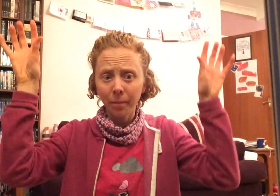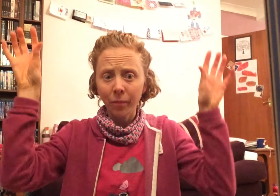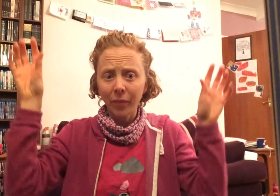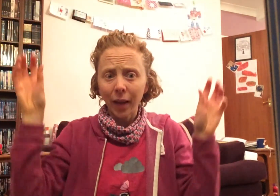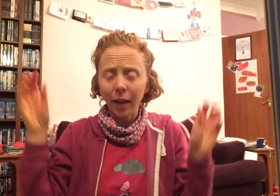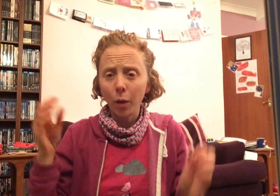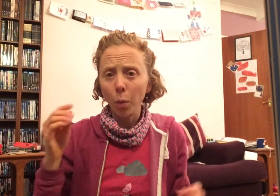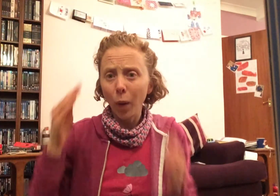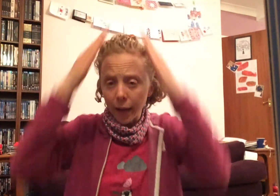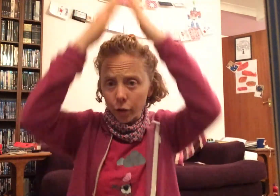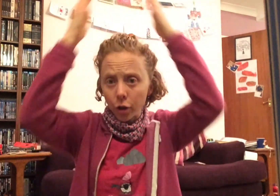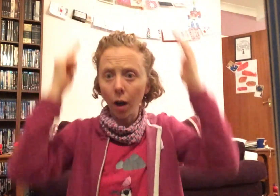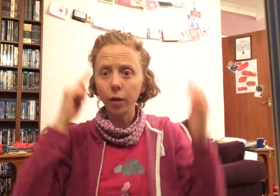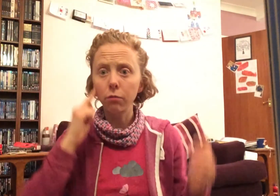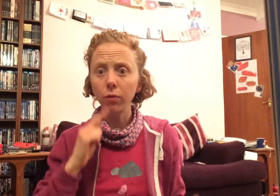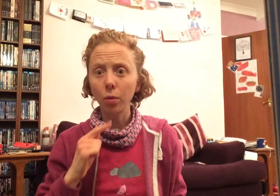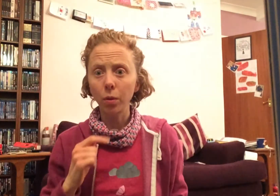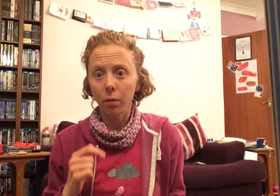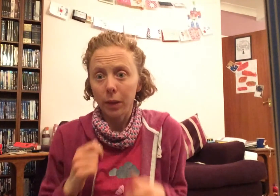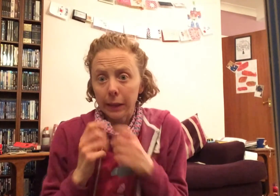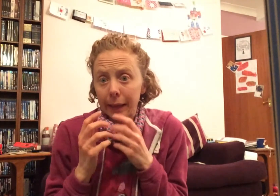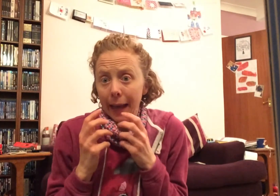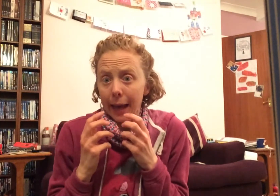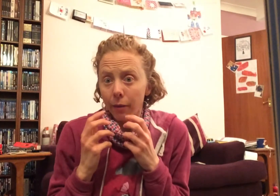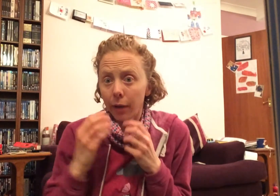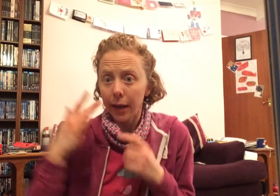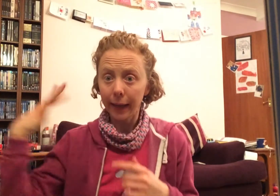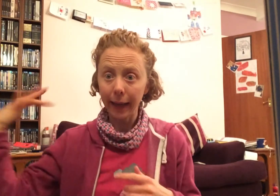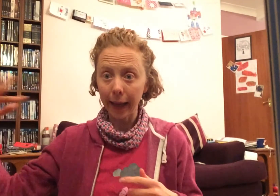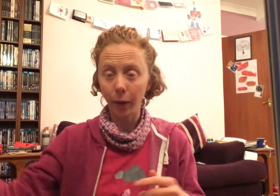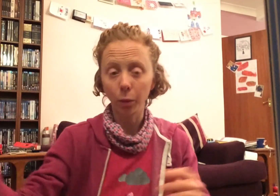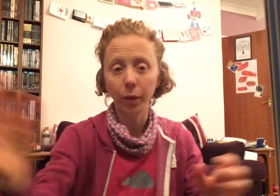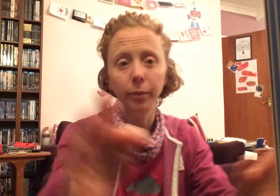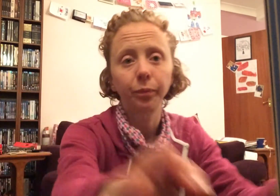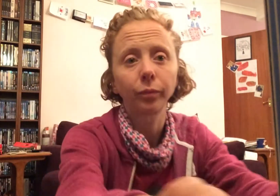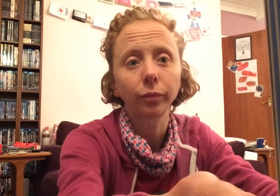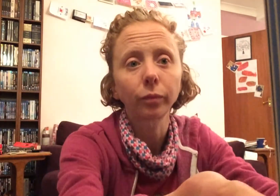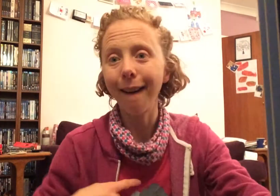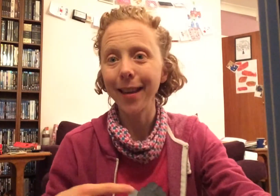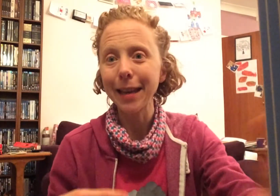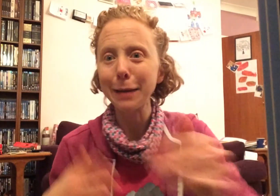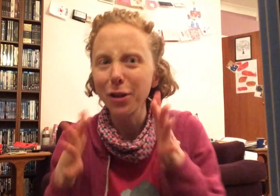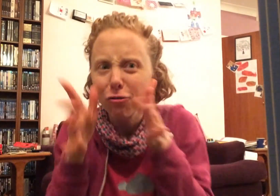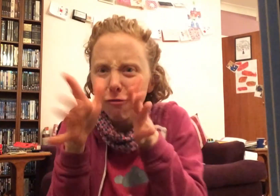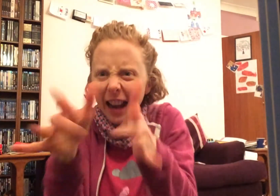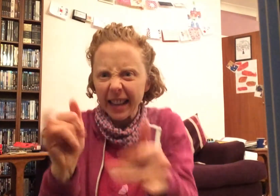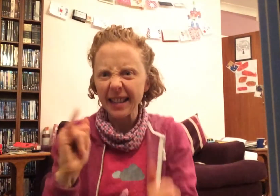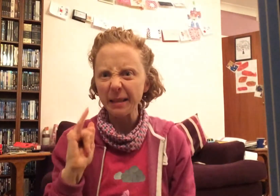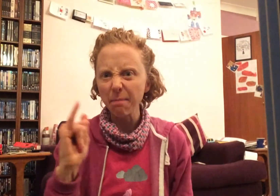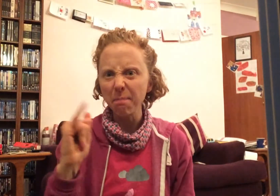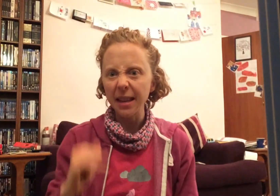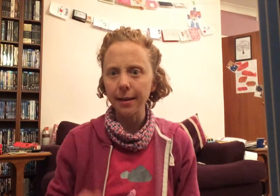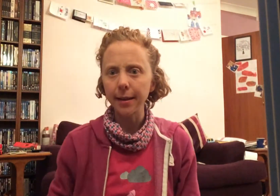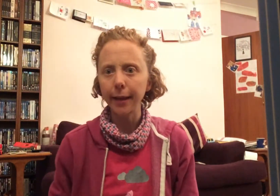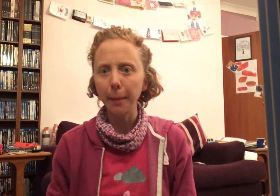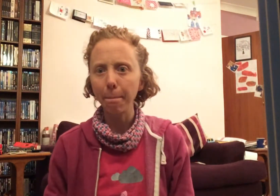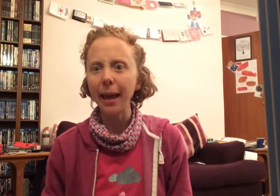The witch heard a roar that was scary and loud. I am a dragon, mean as can be,